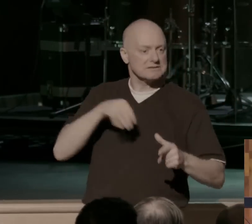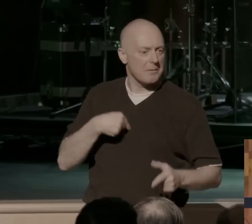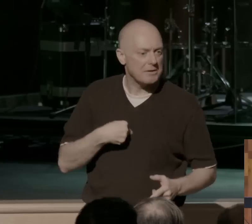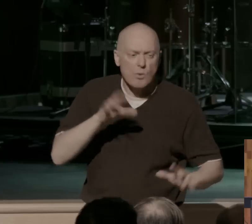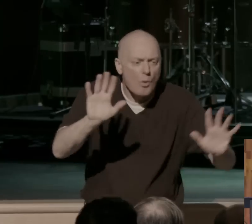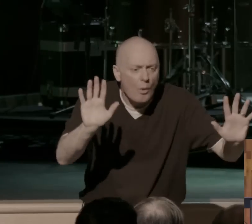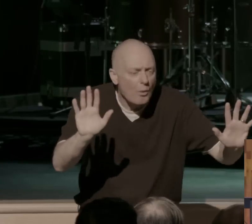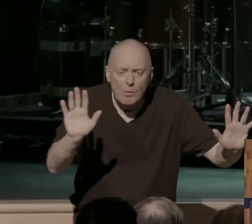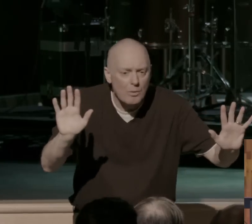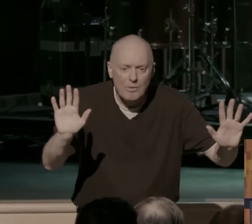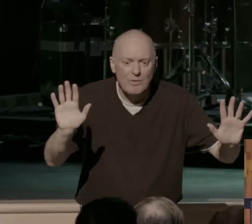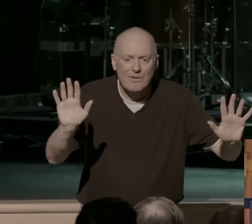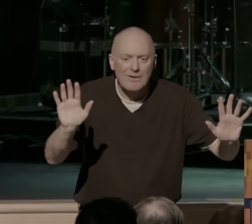saved by grace.